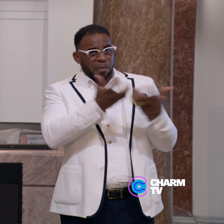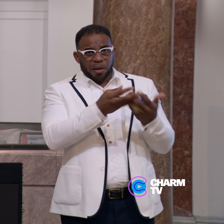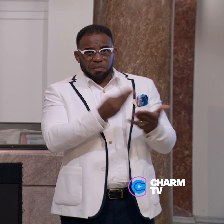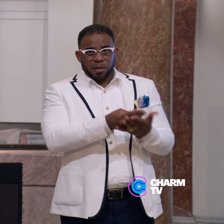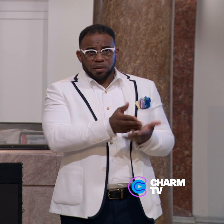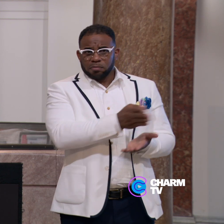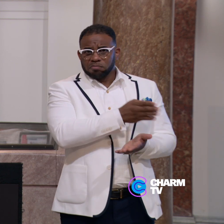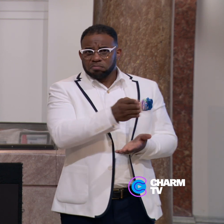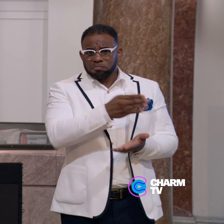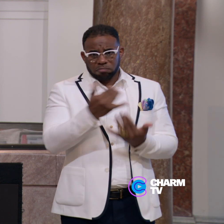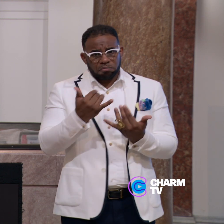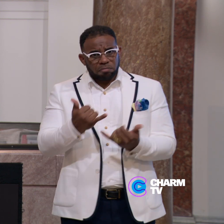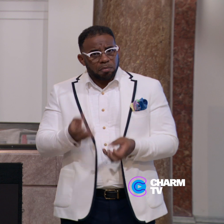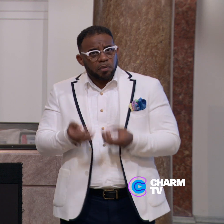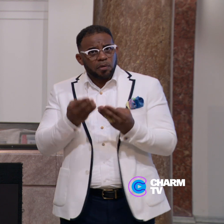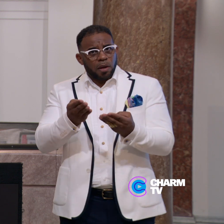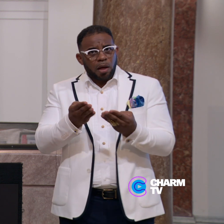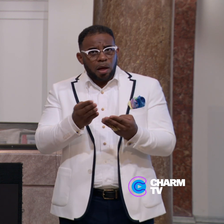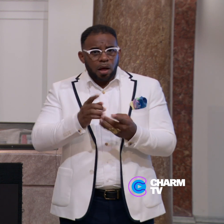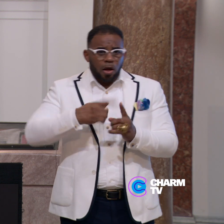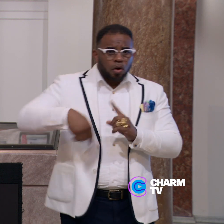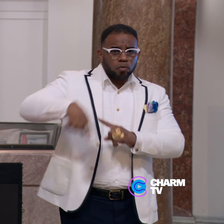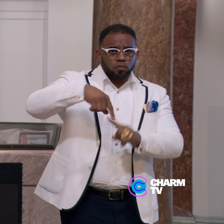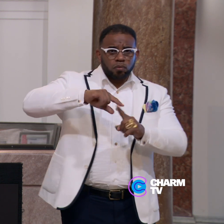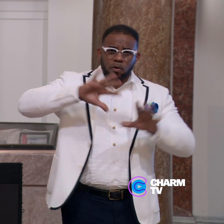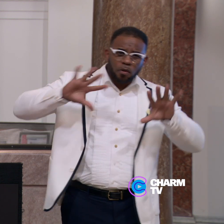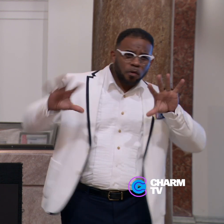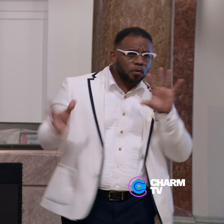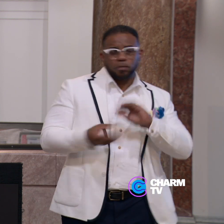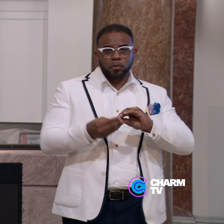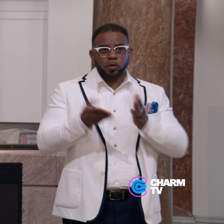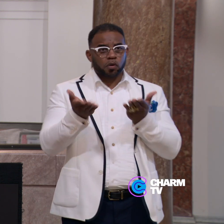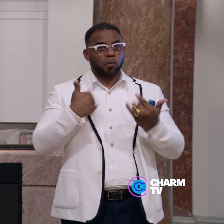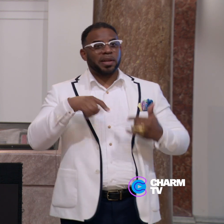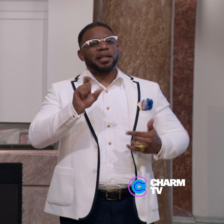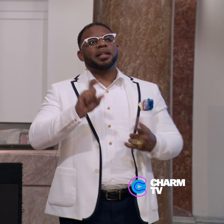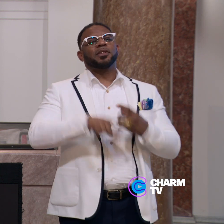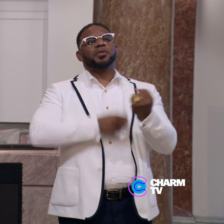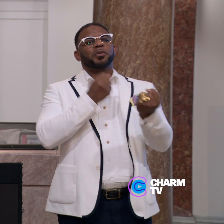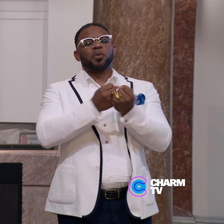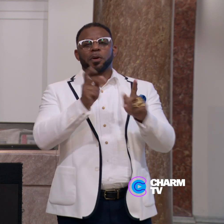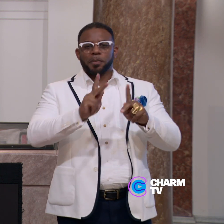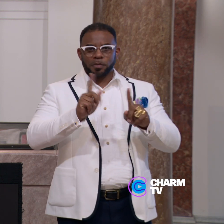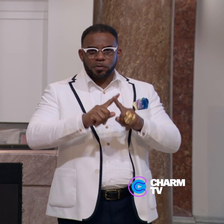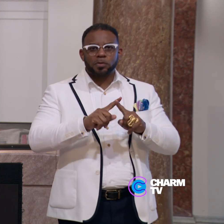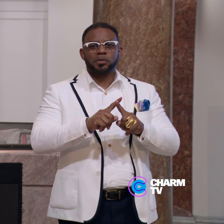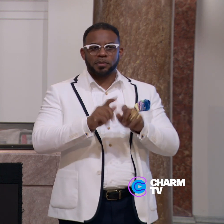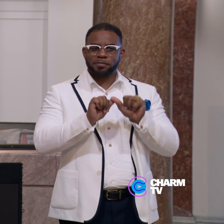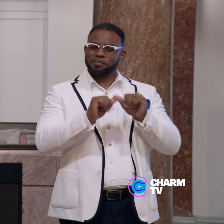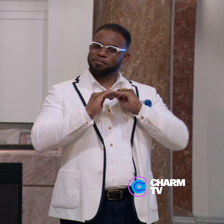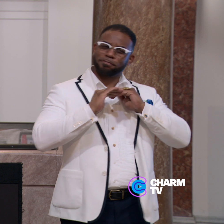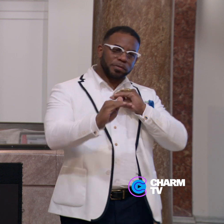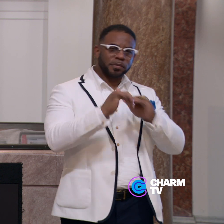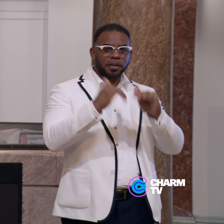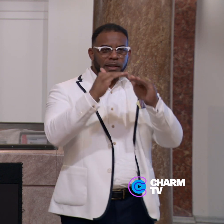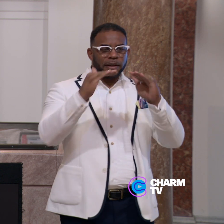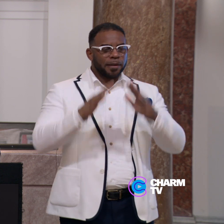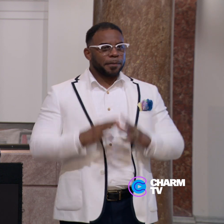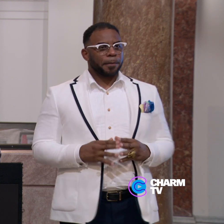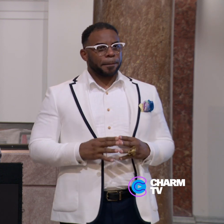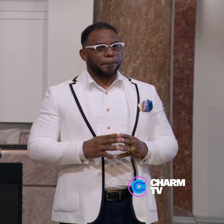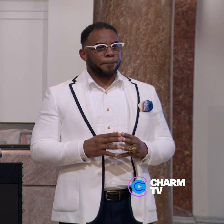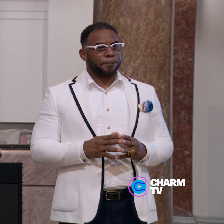dollars, but we can now provide the wraparound services that we need to support people to remain stable in their housing.